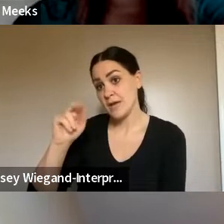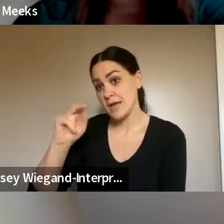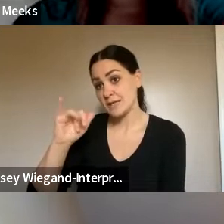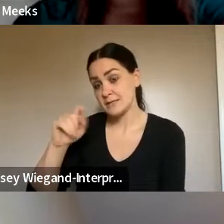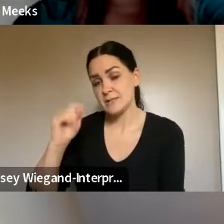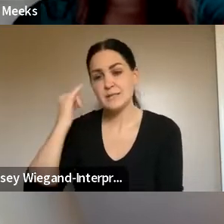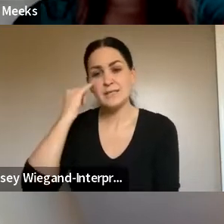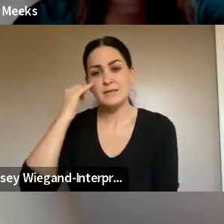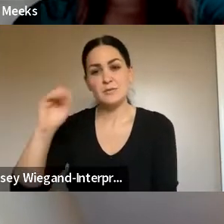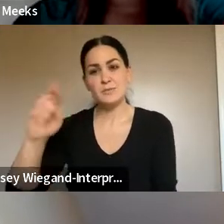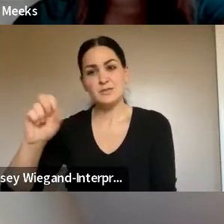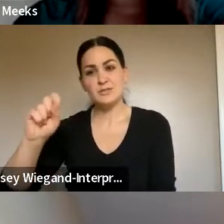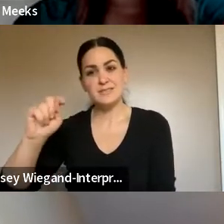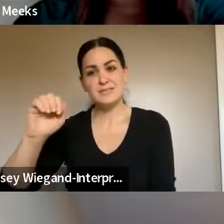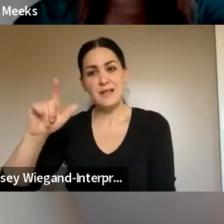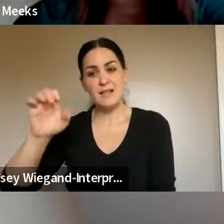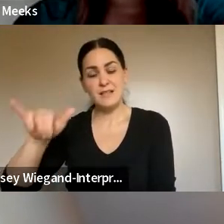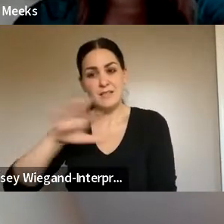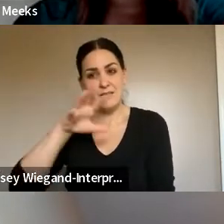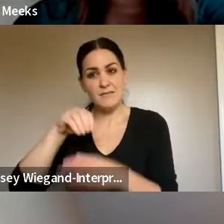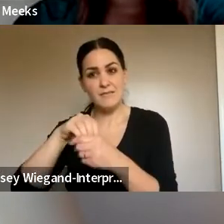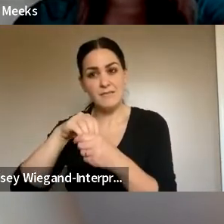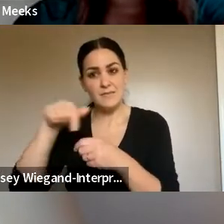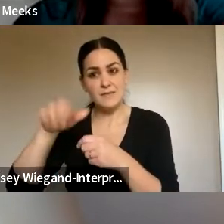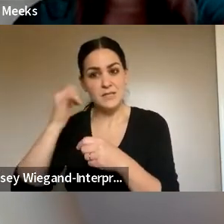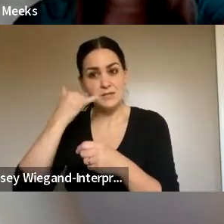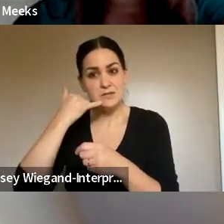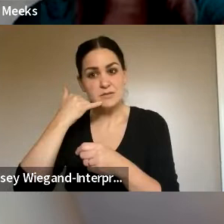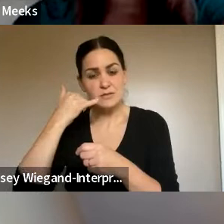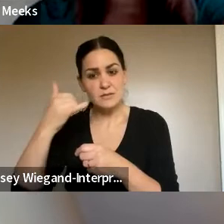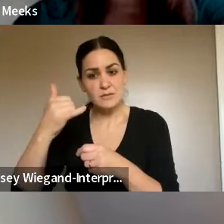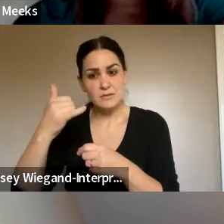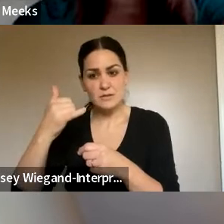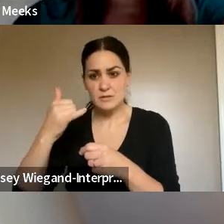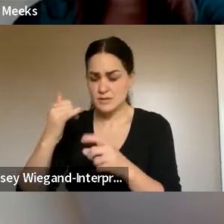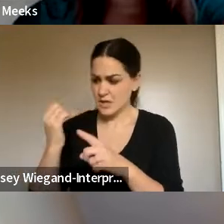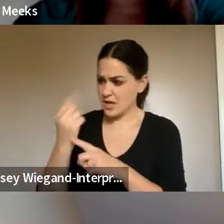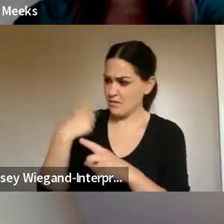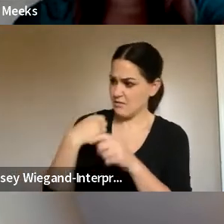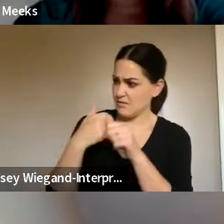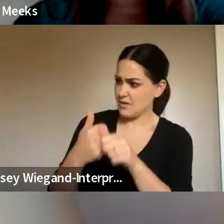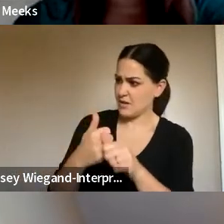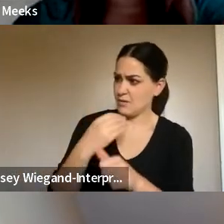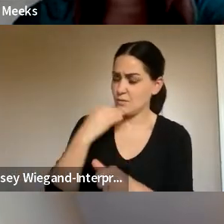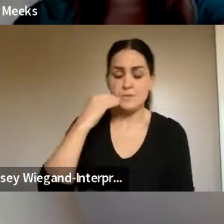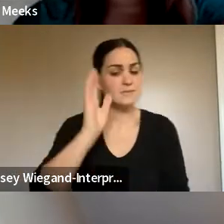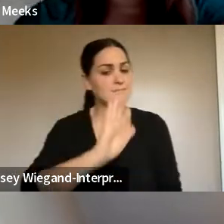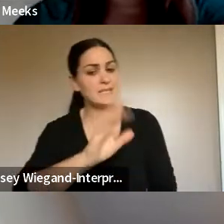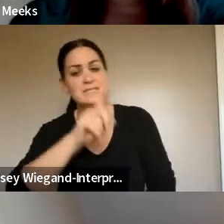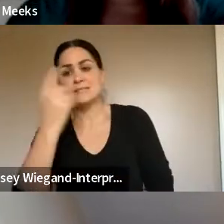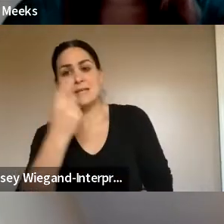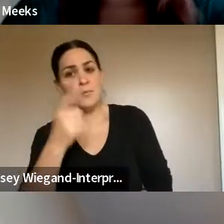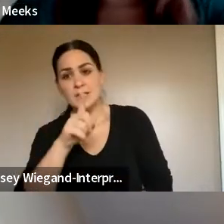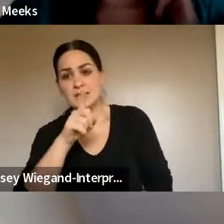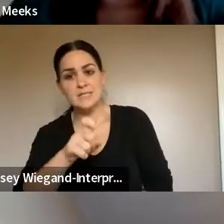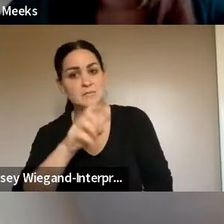to is Did anybody follow y'all home? Did anybody follow y'all home? Who was that? Was that Stephanie? Please, someone needs to be muted. Someone needs